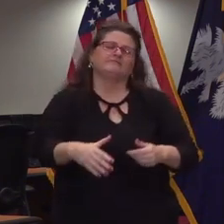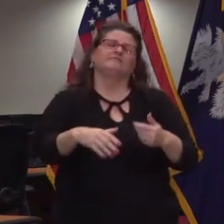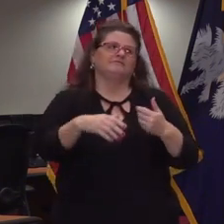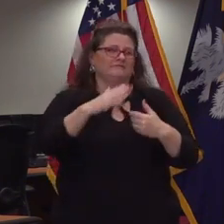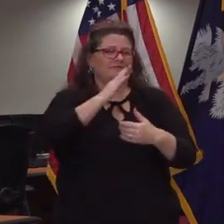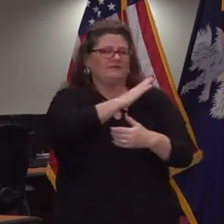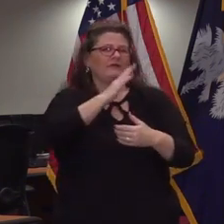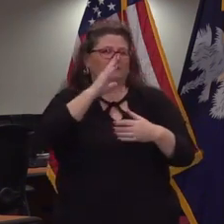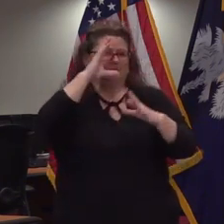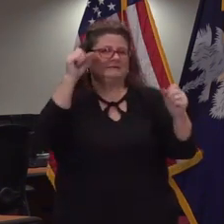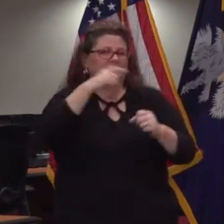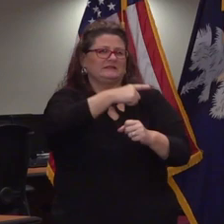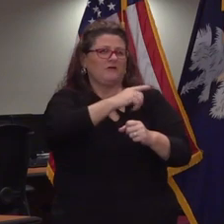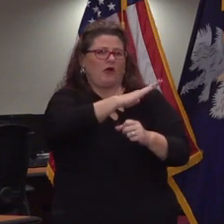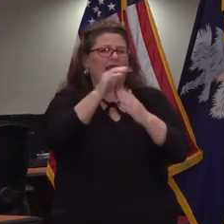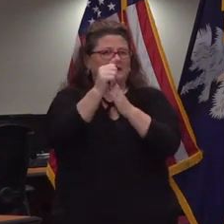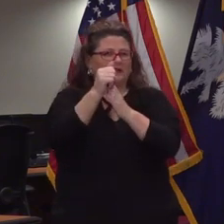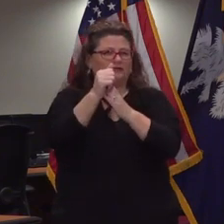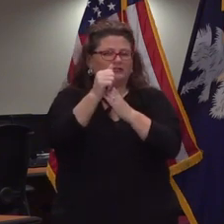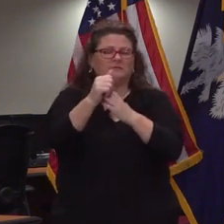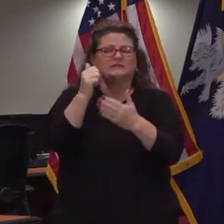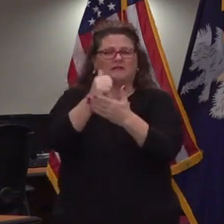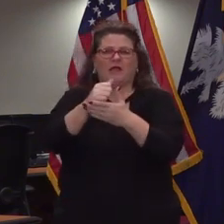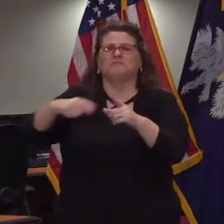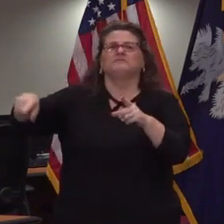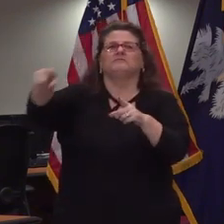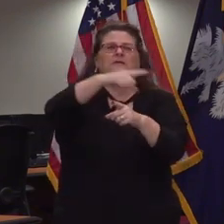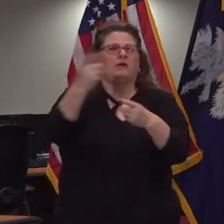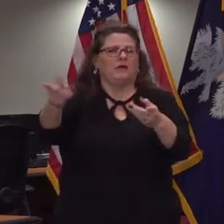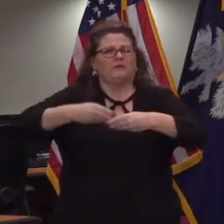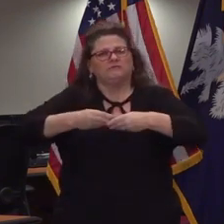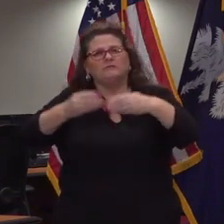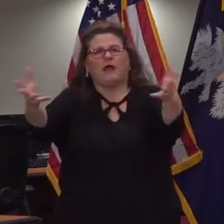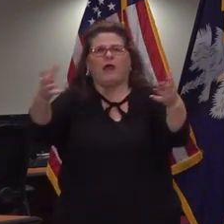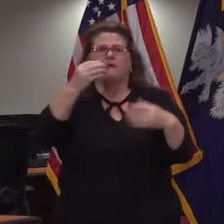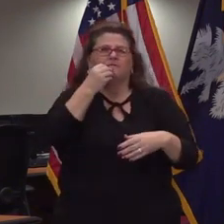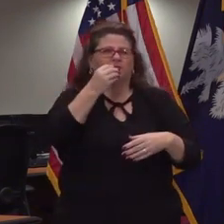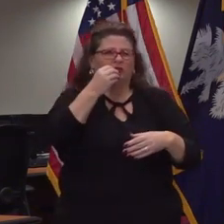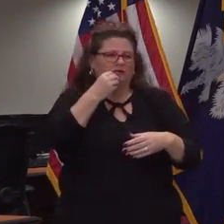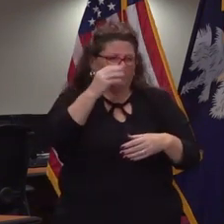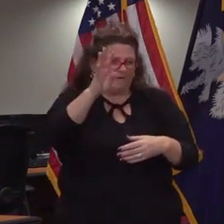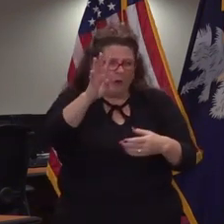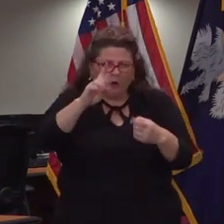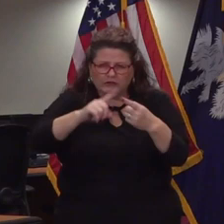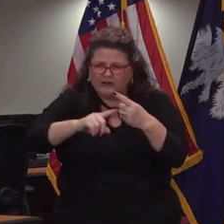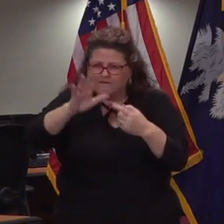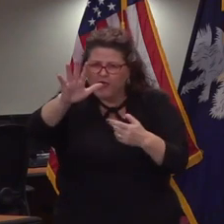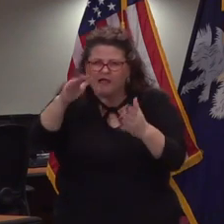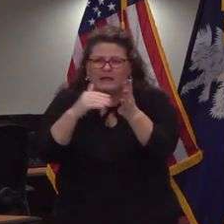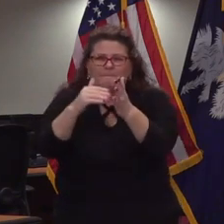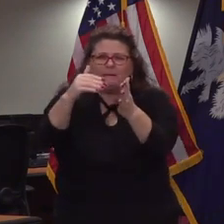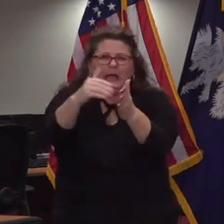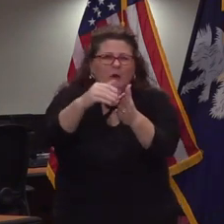leadership with all of those involved across the state have delivered millions of meals somewhere between four and five million regular